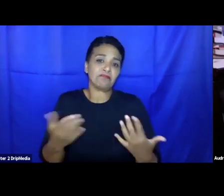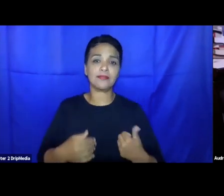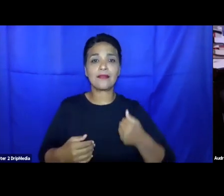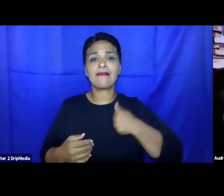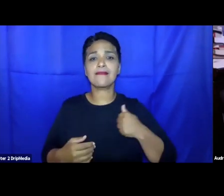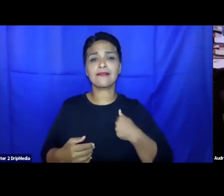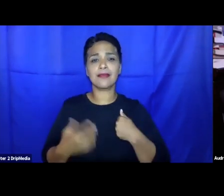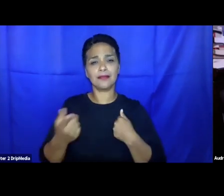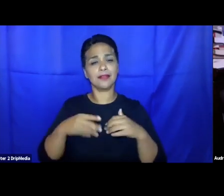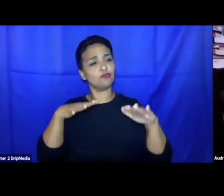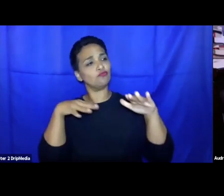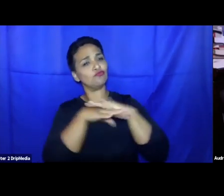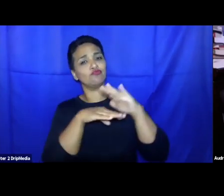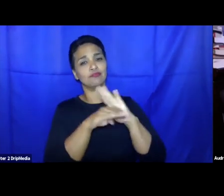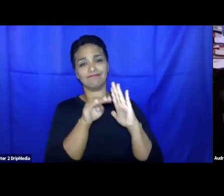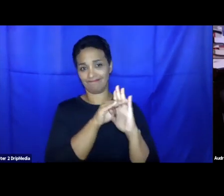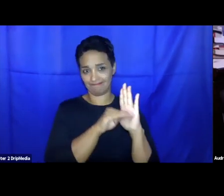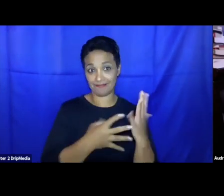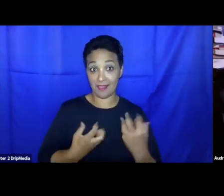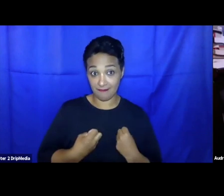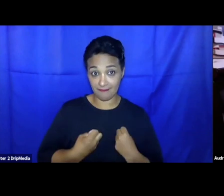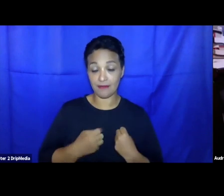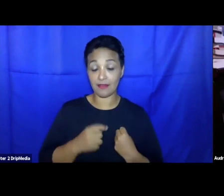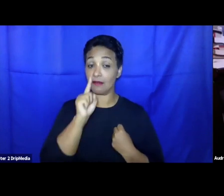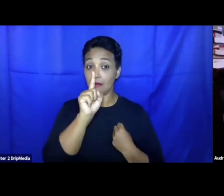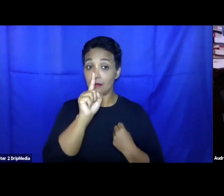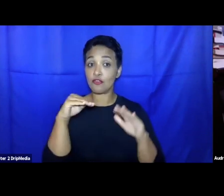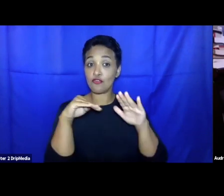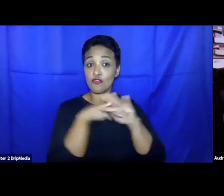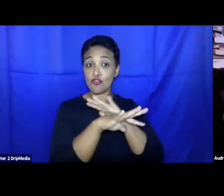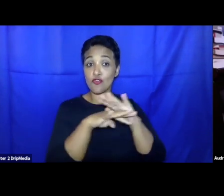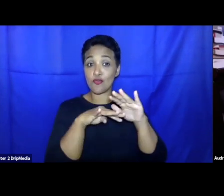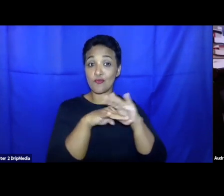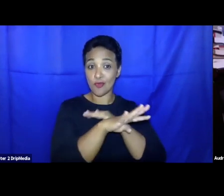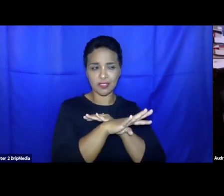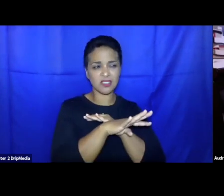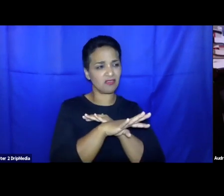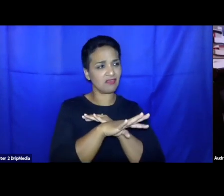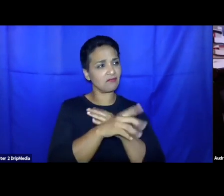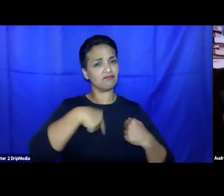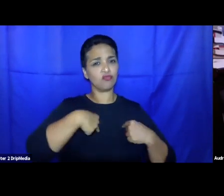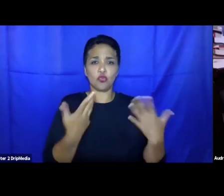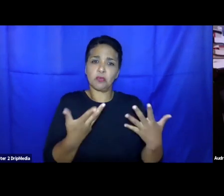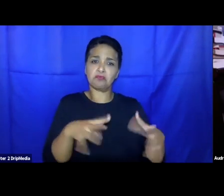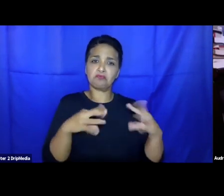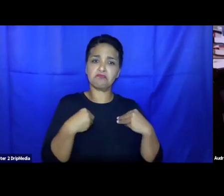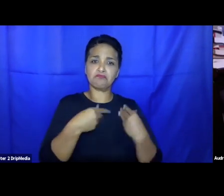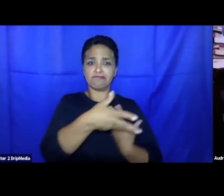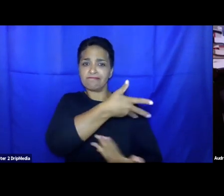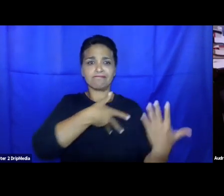immigration. Immigration is part of the national narrative. That is, immigration is necessary and vital to